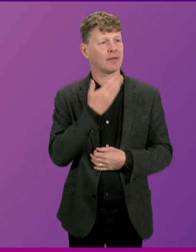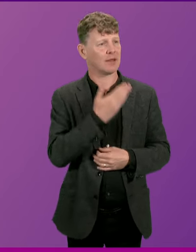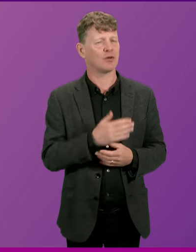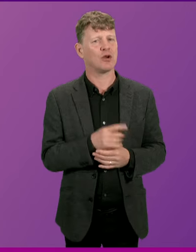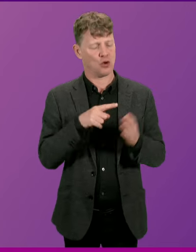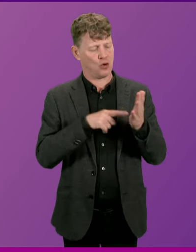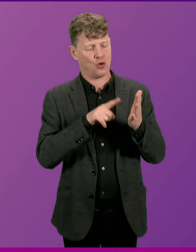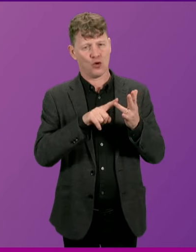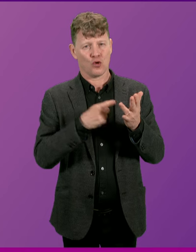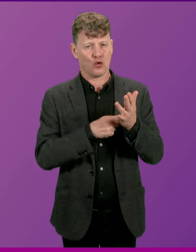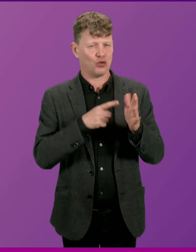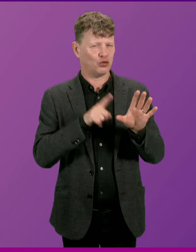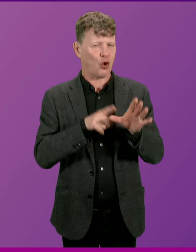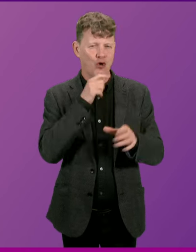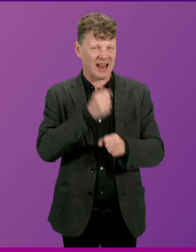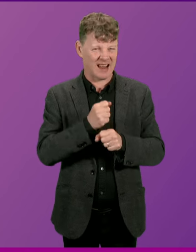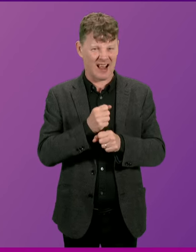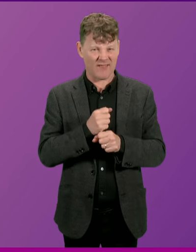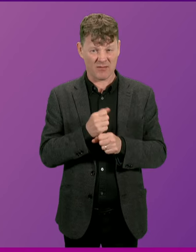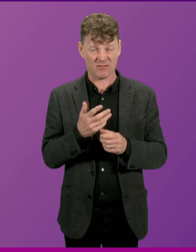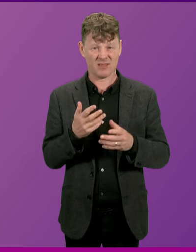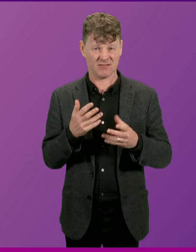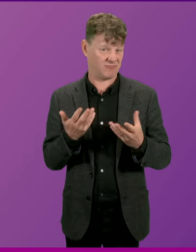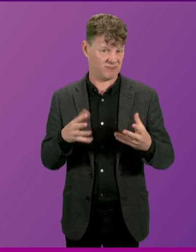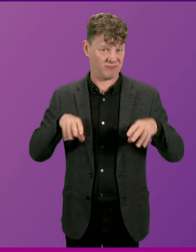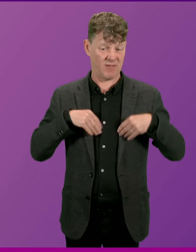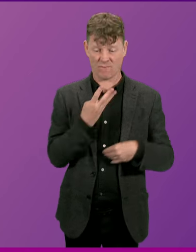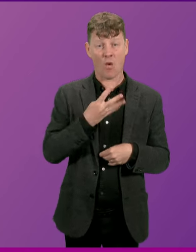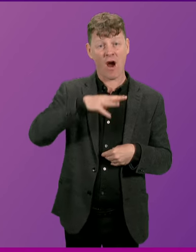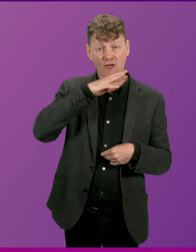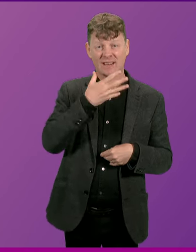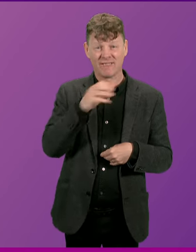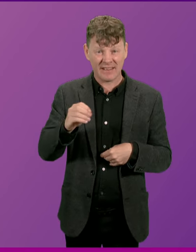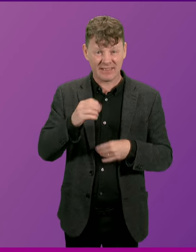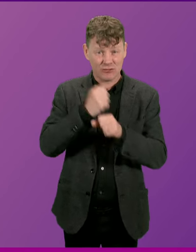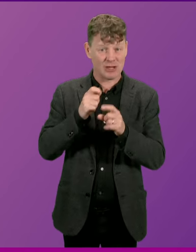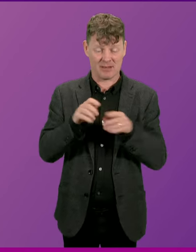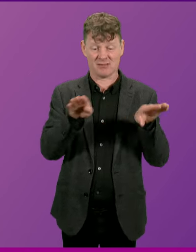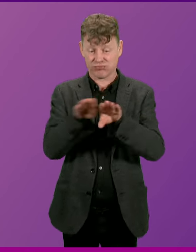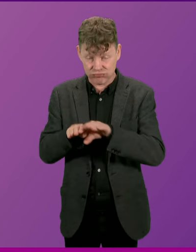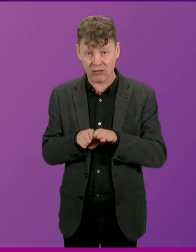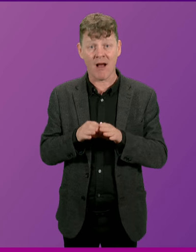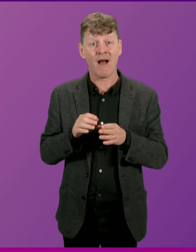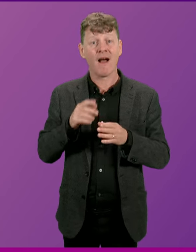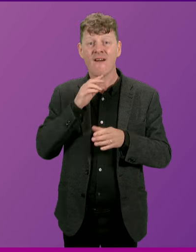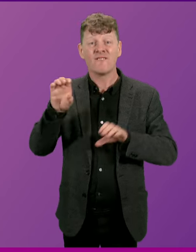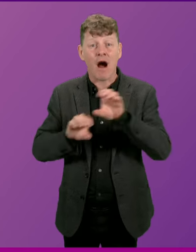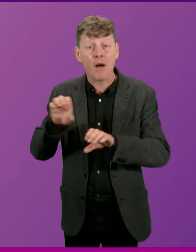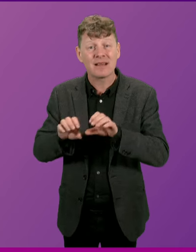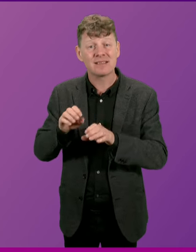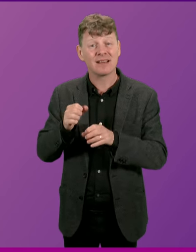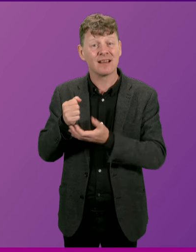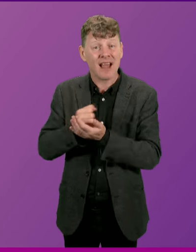The Tories have presided over the closure of 450 surgeries, over a thousand pharmacies, a third of the total,